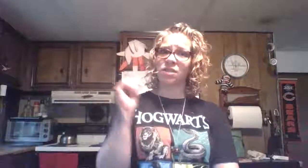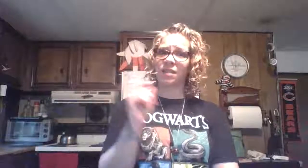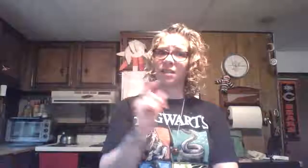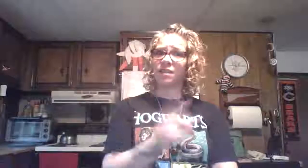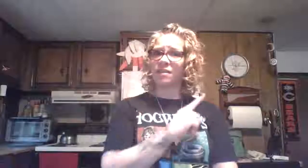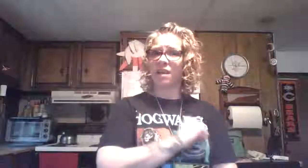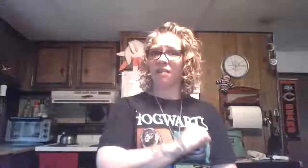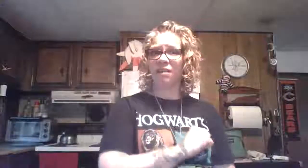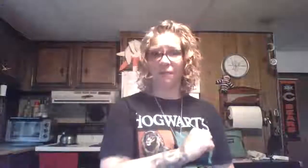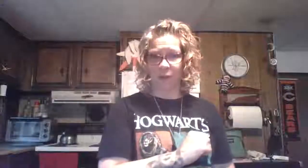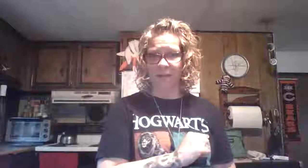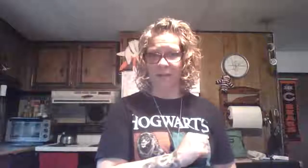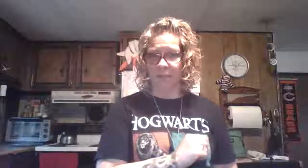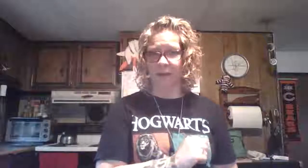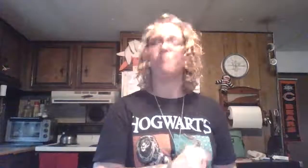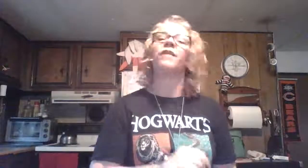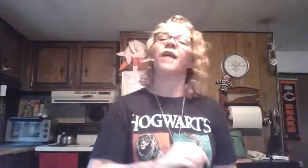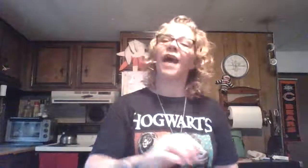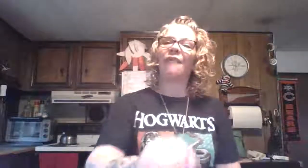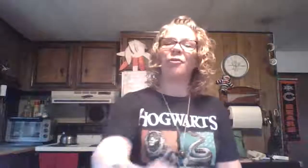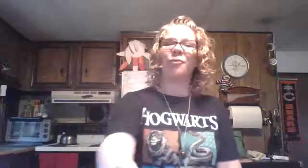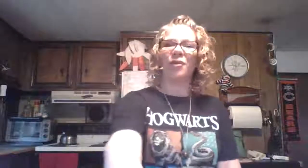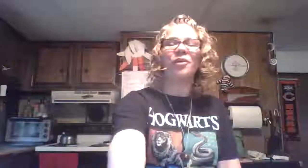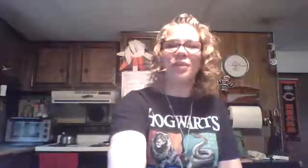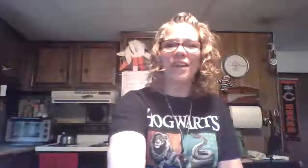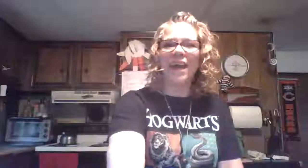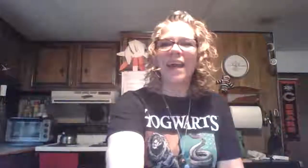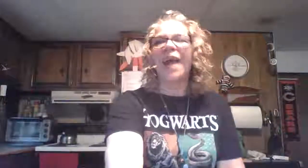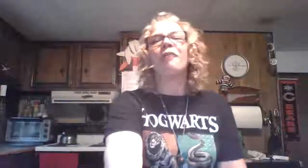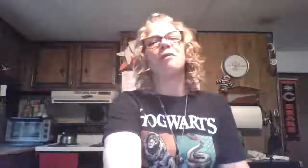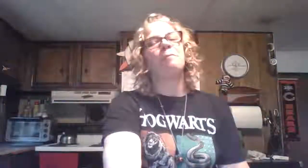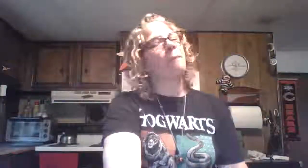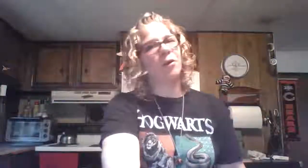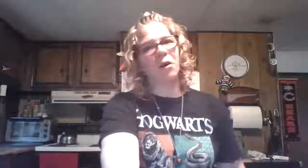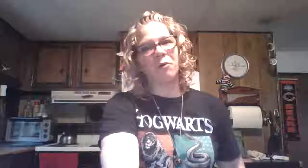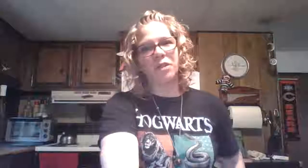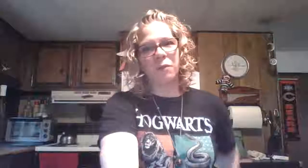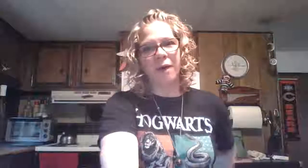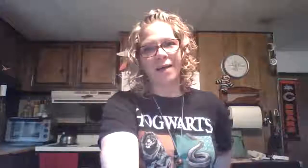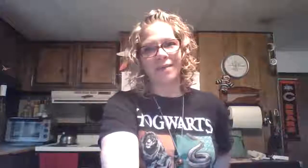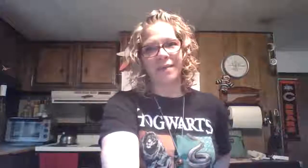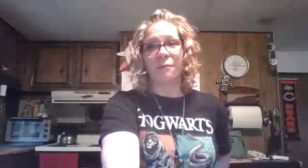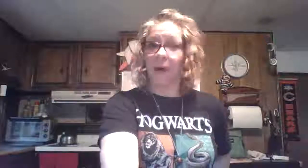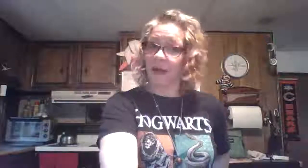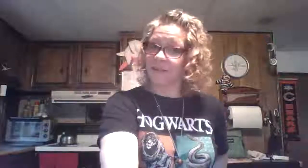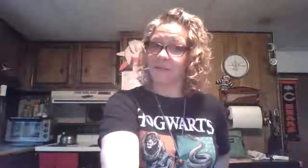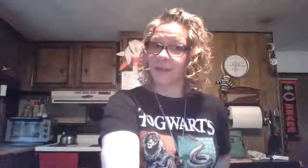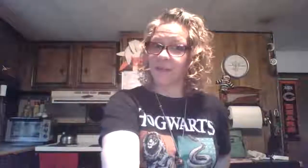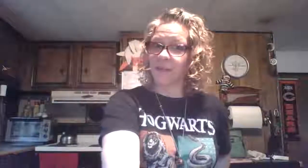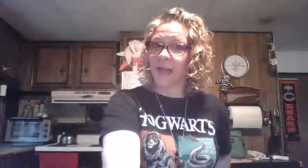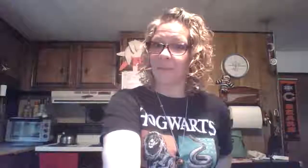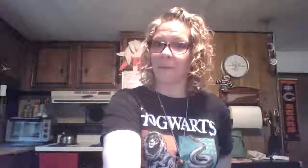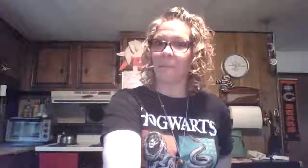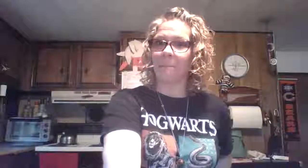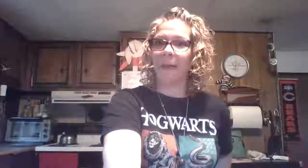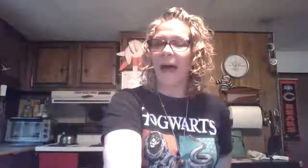is a little scary. If you ask me have a wonderful day. Remember, go into a positive and positive things will happen. Bye.